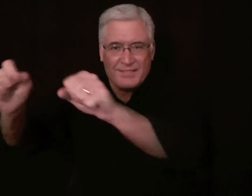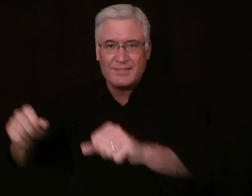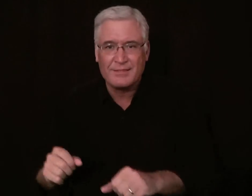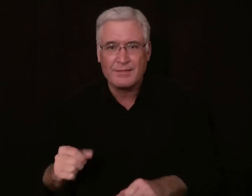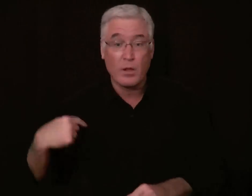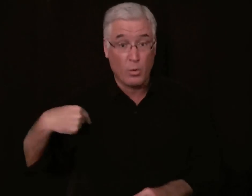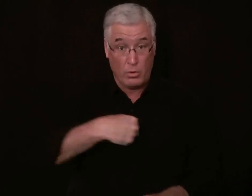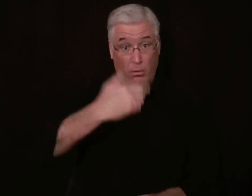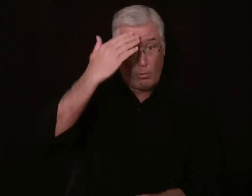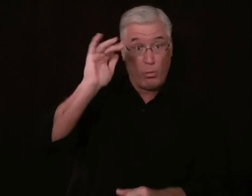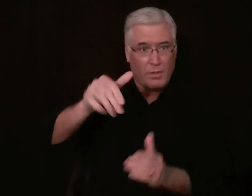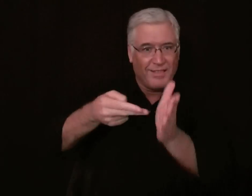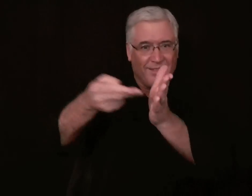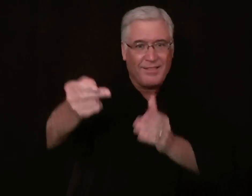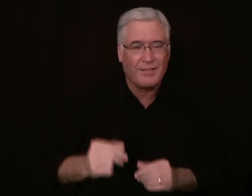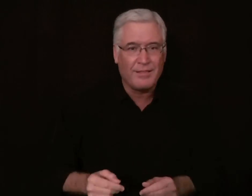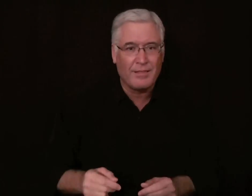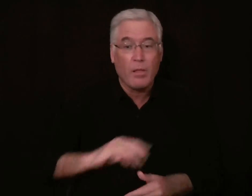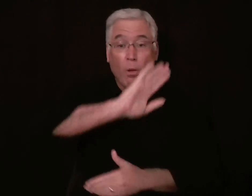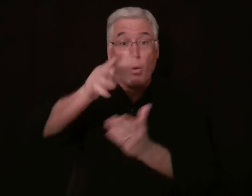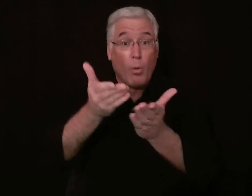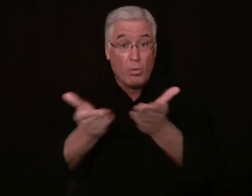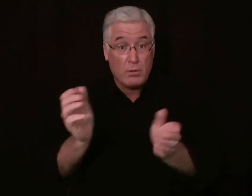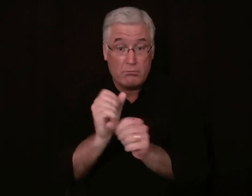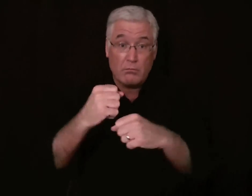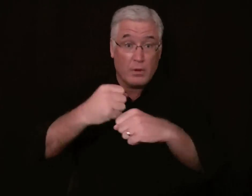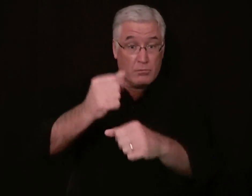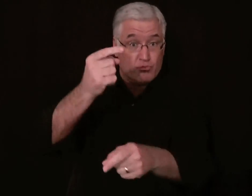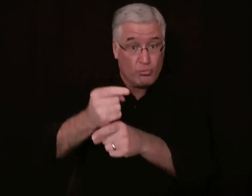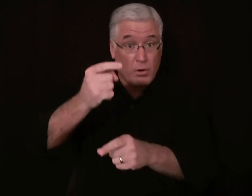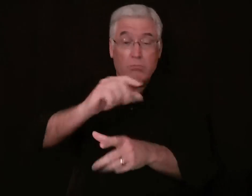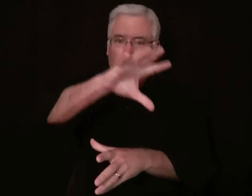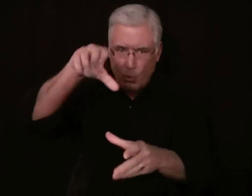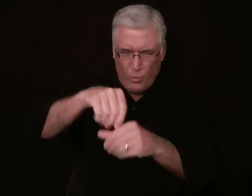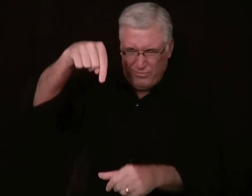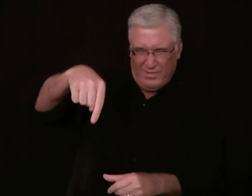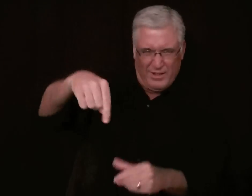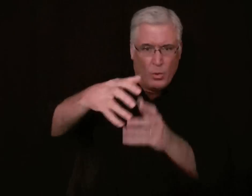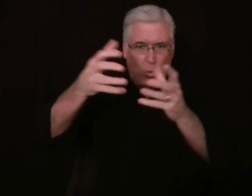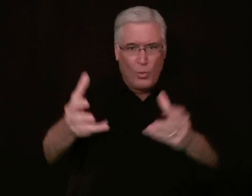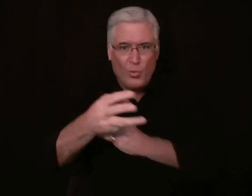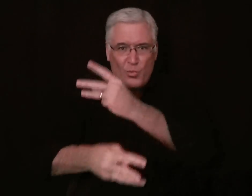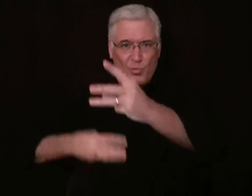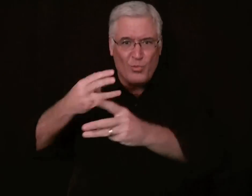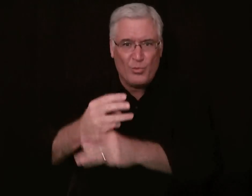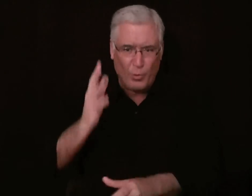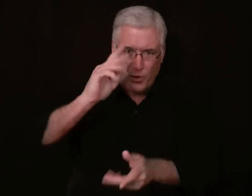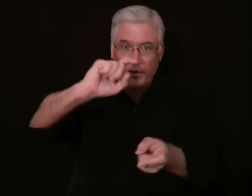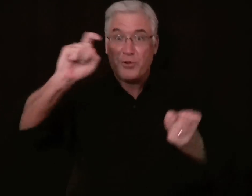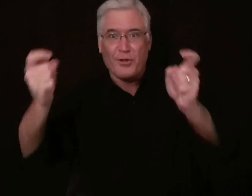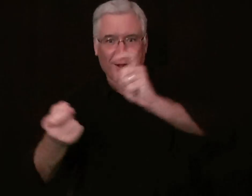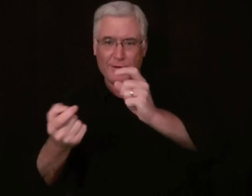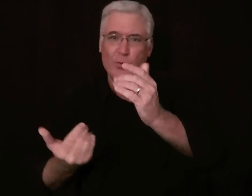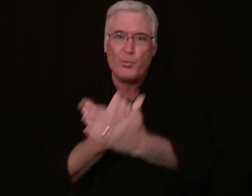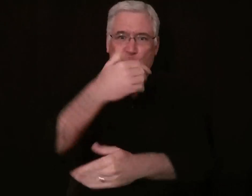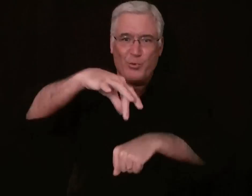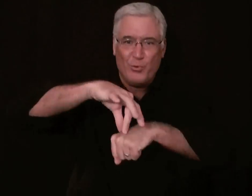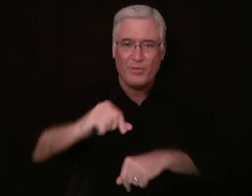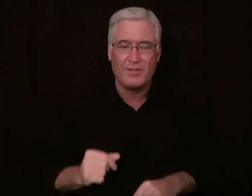new. The gospel is spreading. The truth. All things are being made new in this earth.